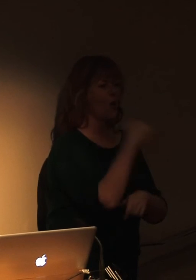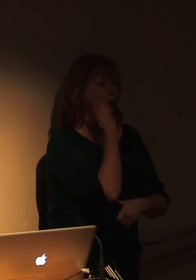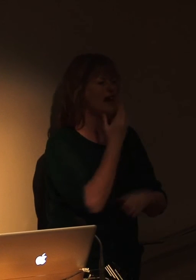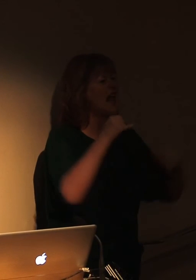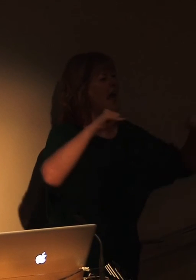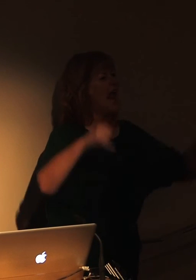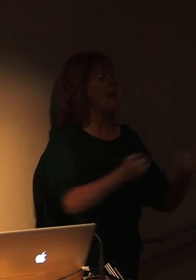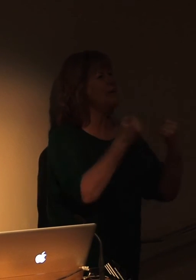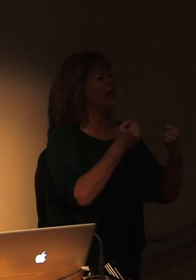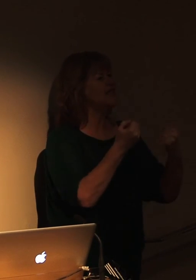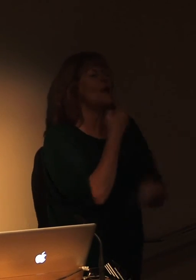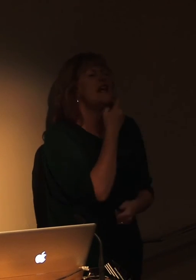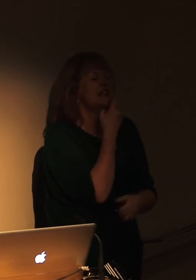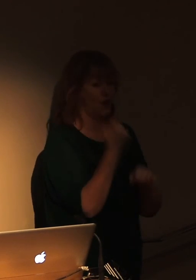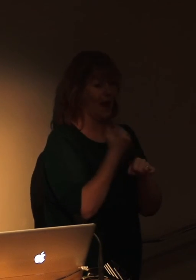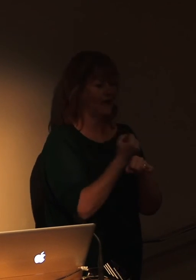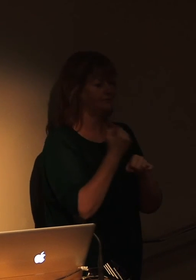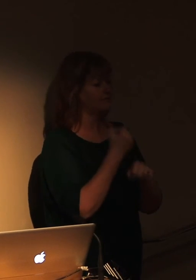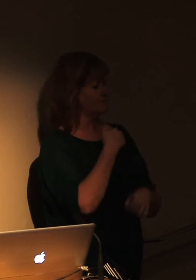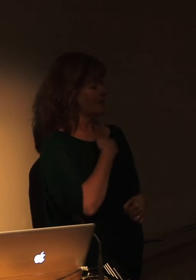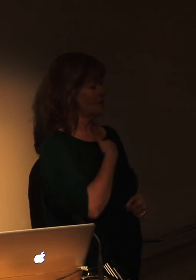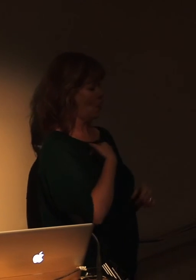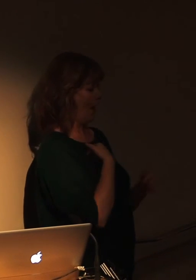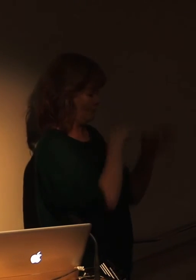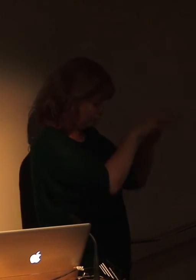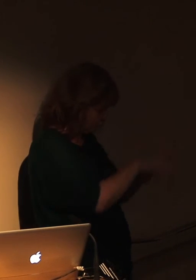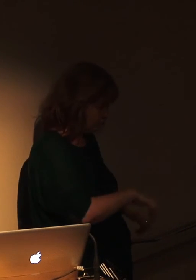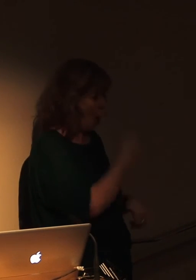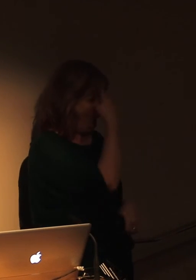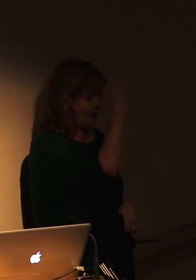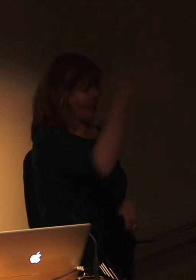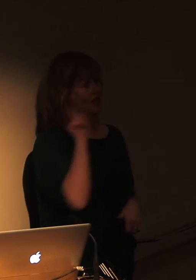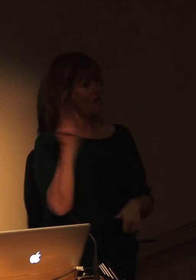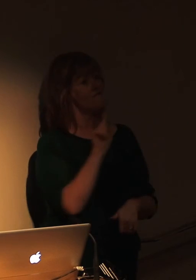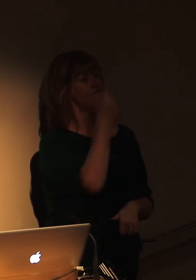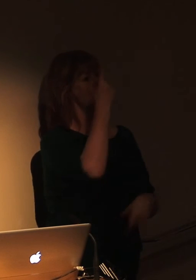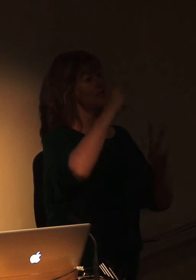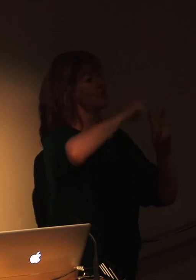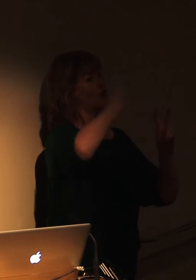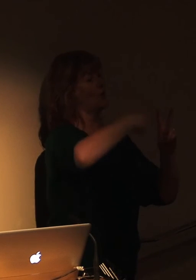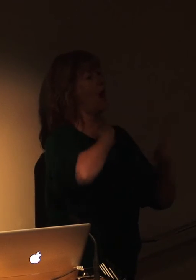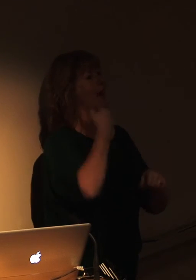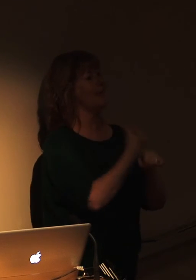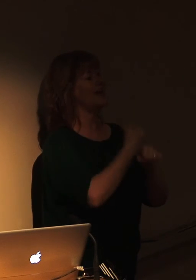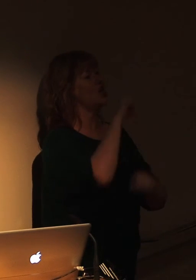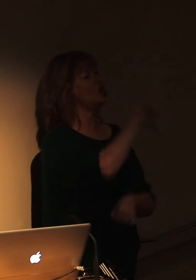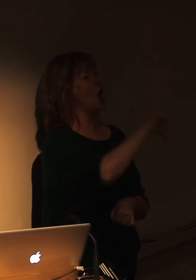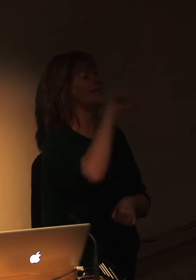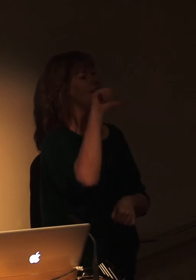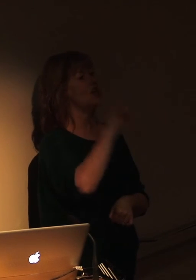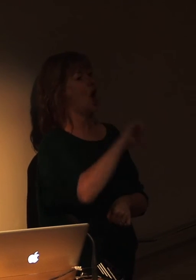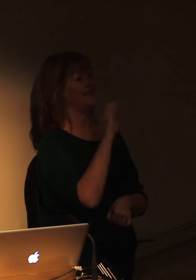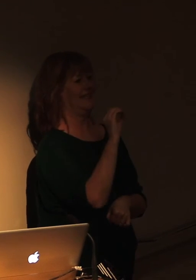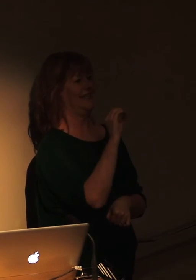make a documentary on. So I pitched an idea. And this is the first documentary that I made in 1990. And I'll show you a little bit of it.